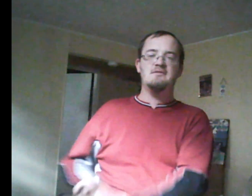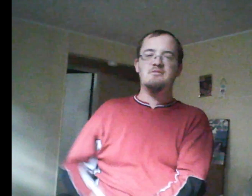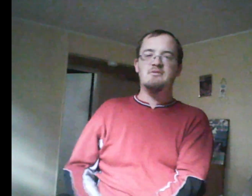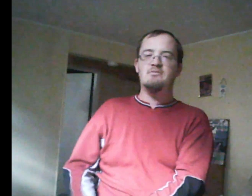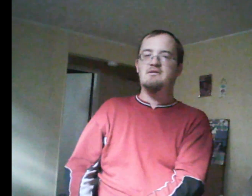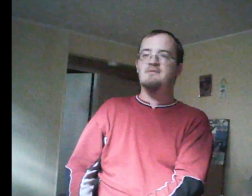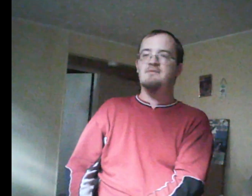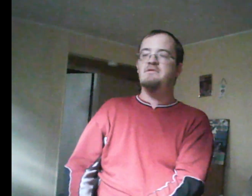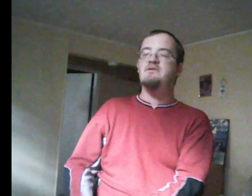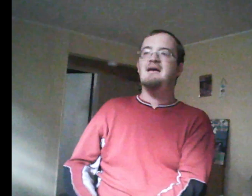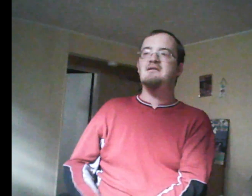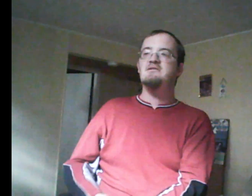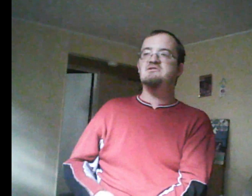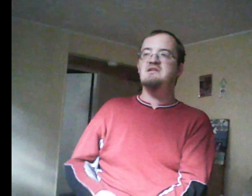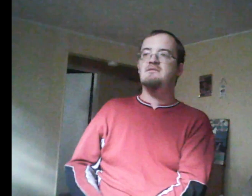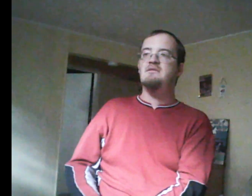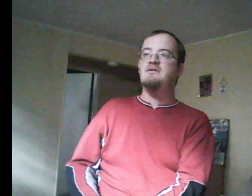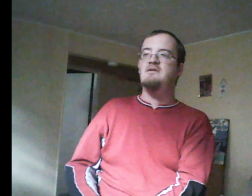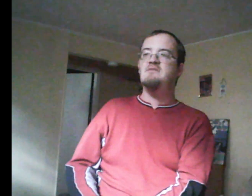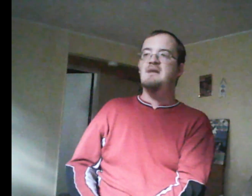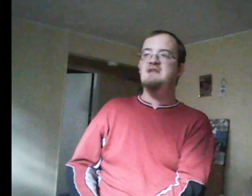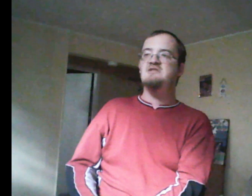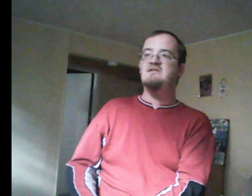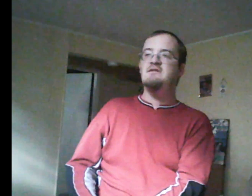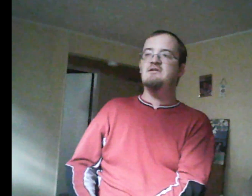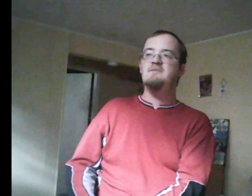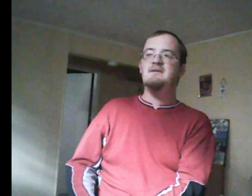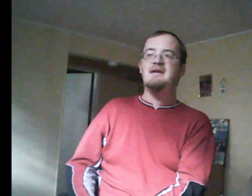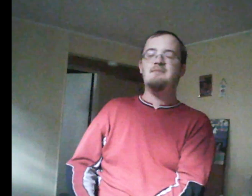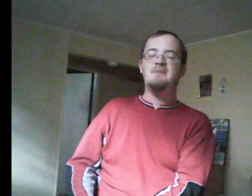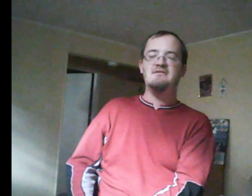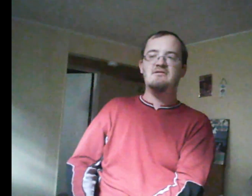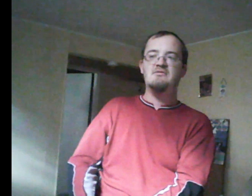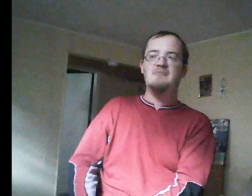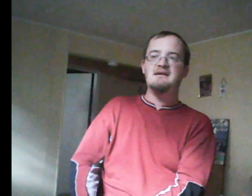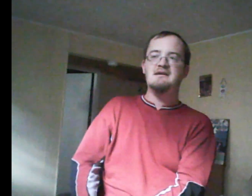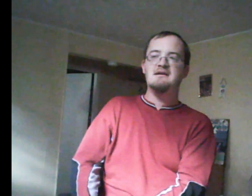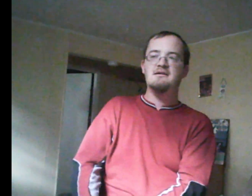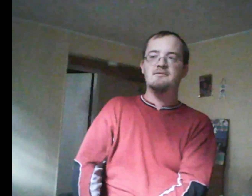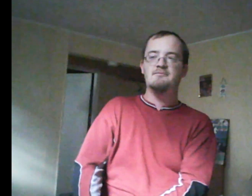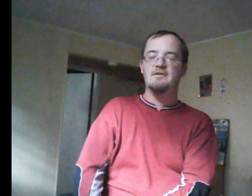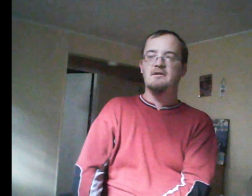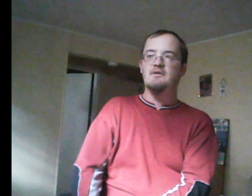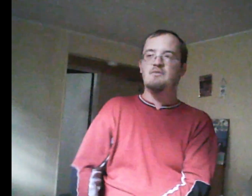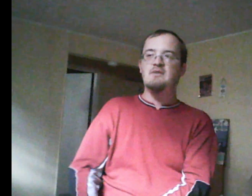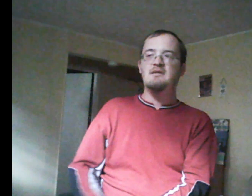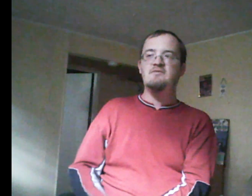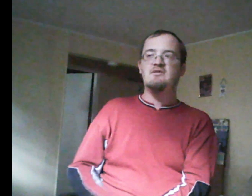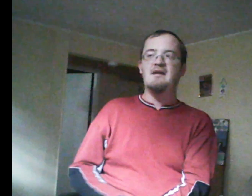was weird. So, yeah, so she agrees with Paige to do the Orange Ribbon campaign to make Rick want to leave Degrassi.